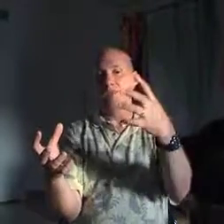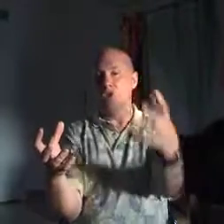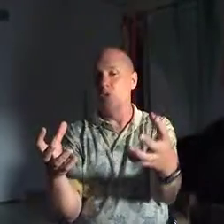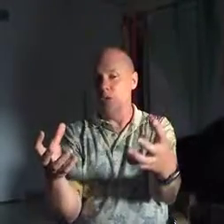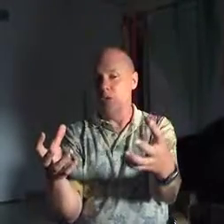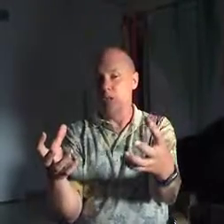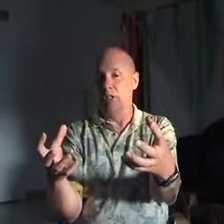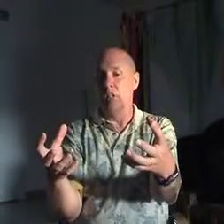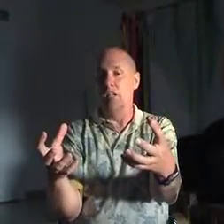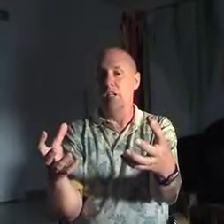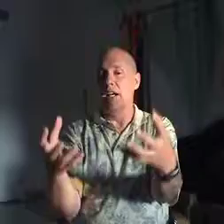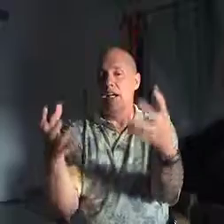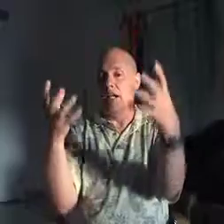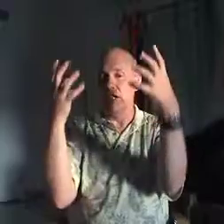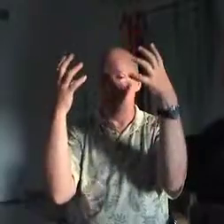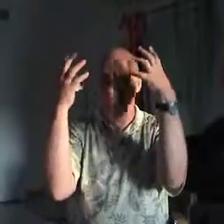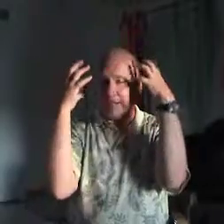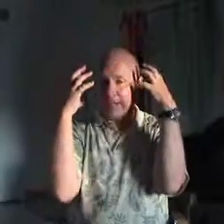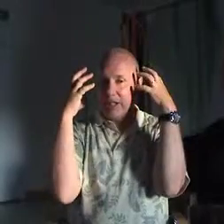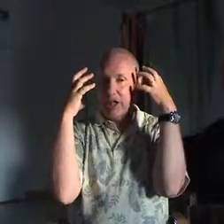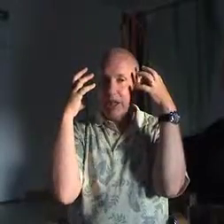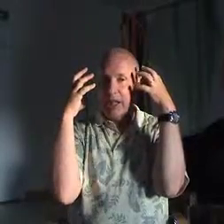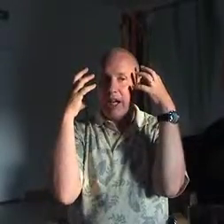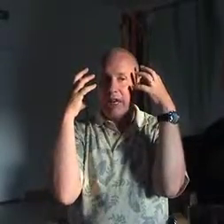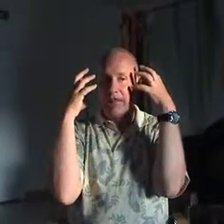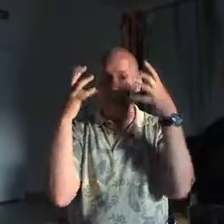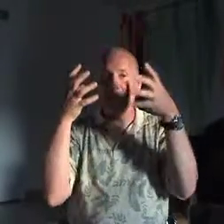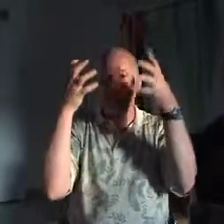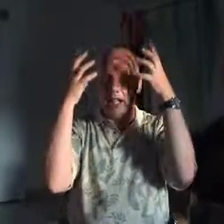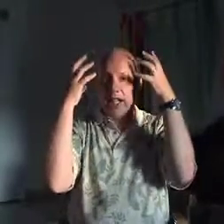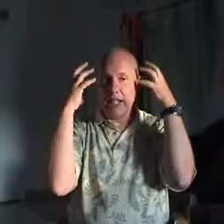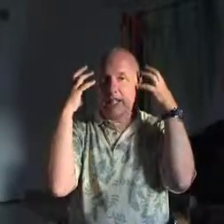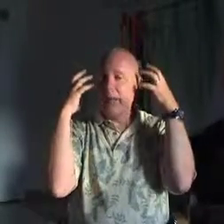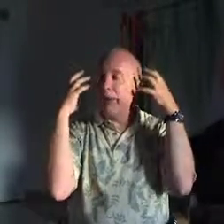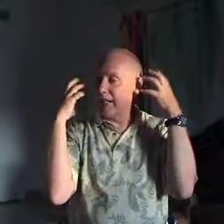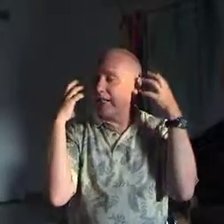Jews, it's still a conflict in the mind.